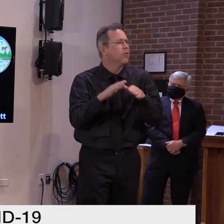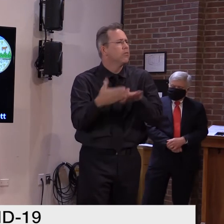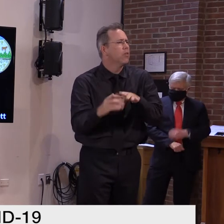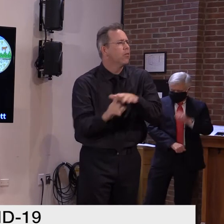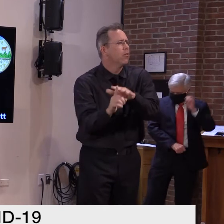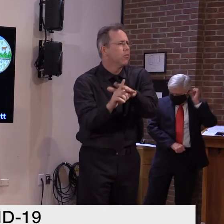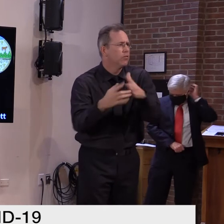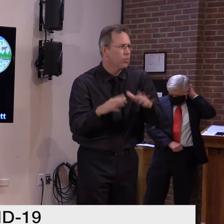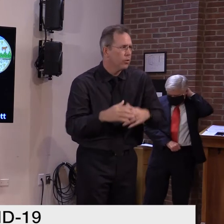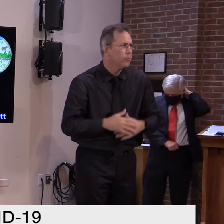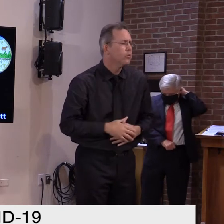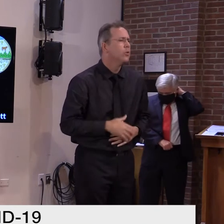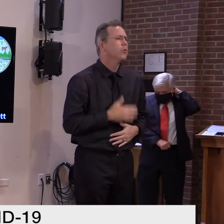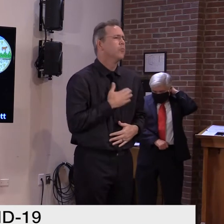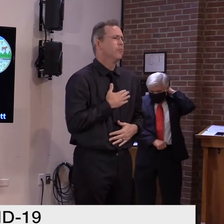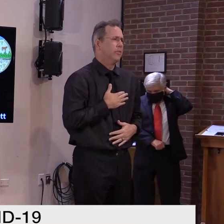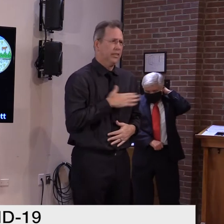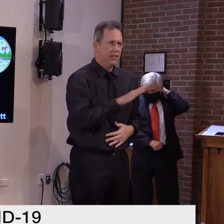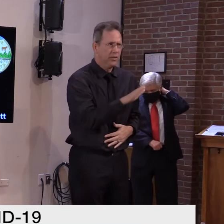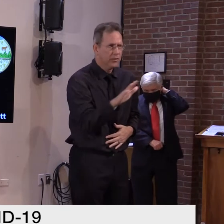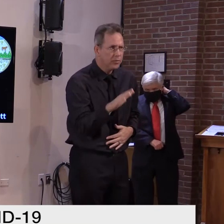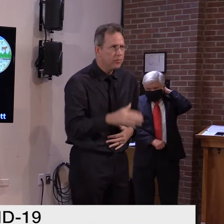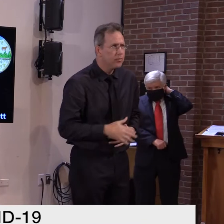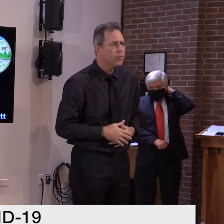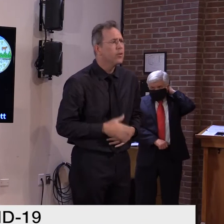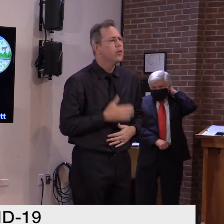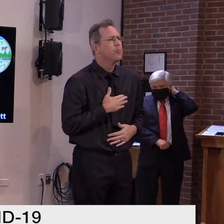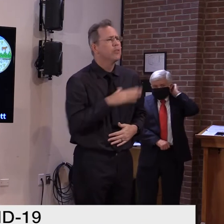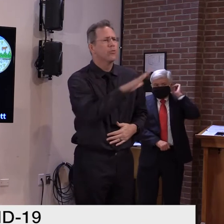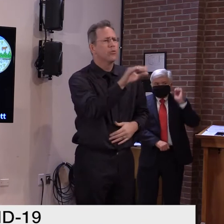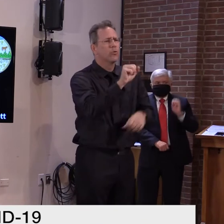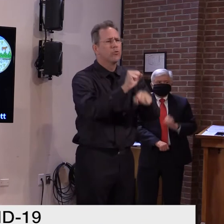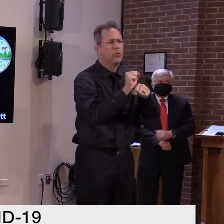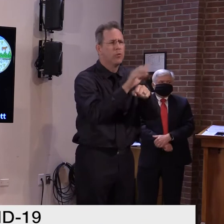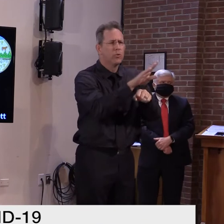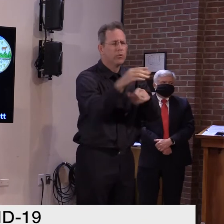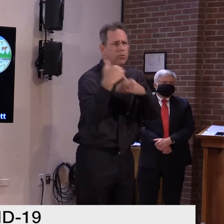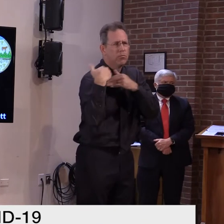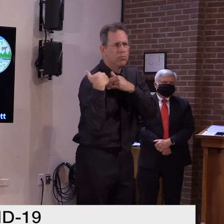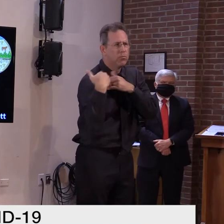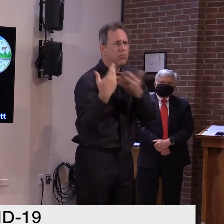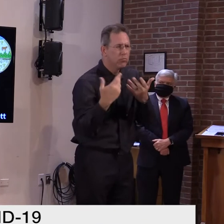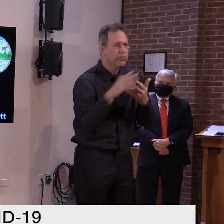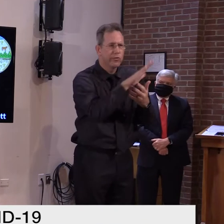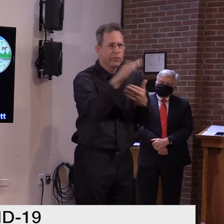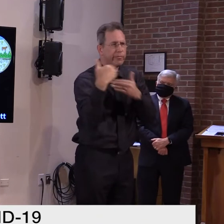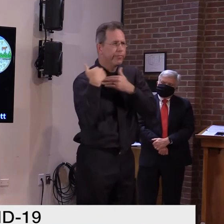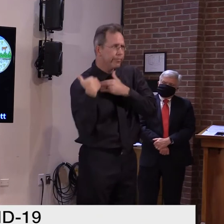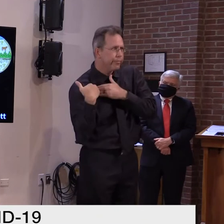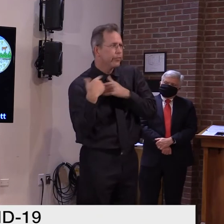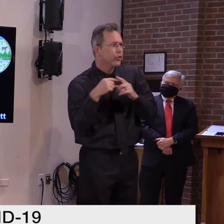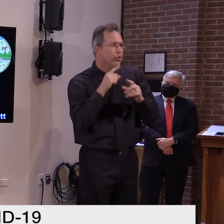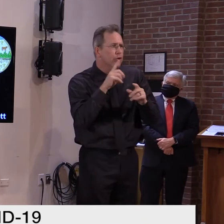please, do your part. So we can get things back to where we were before.